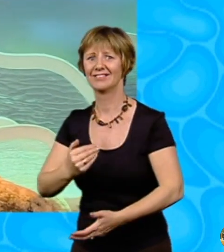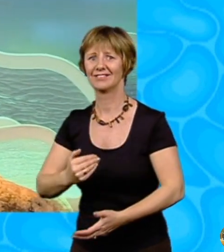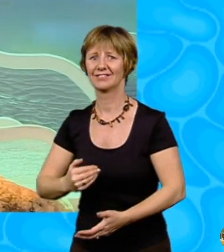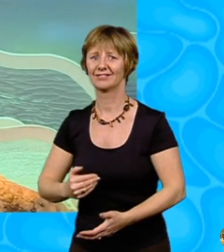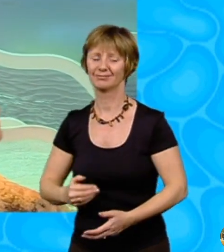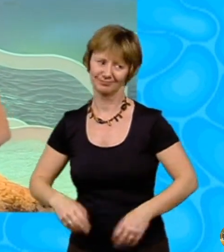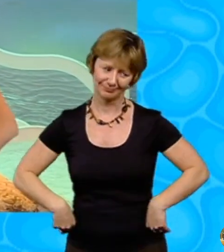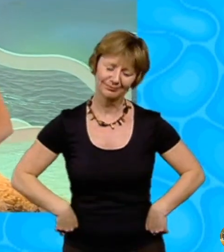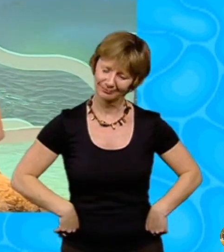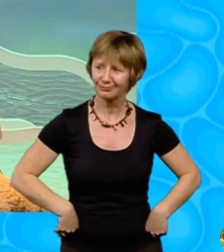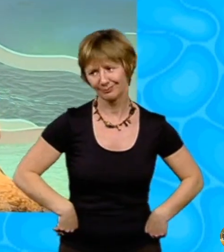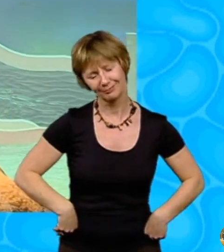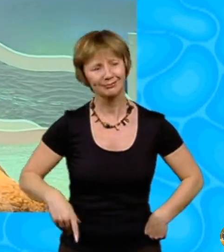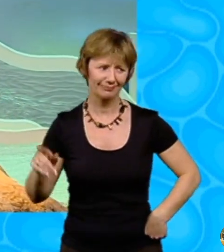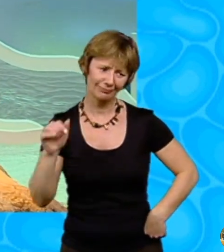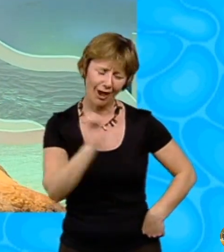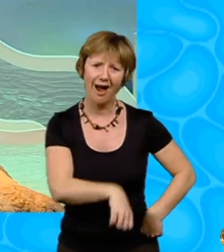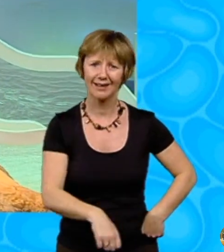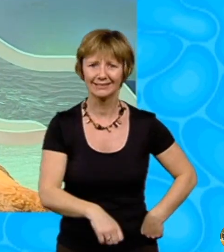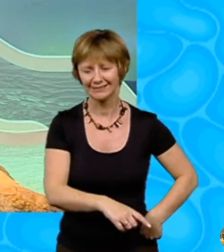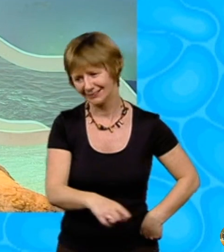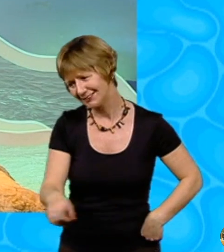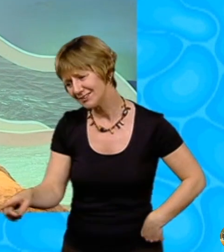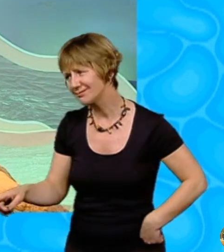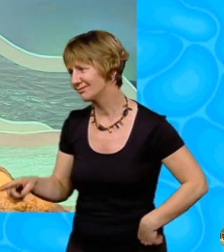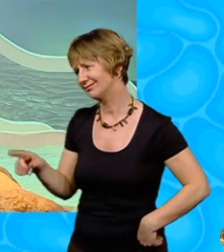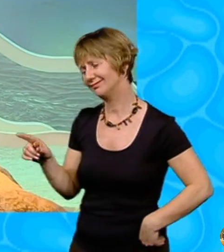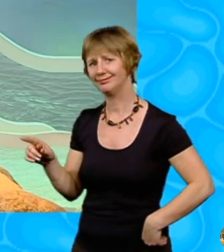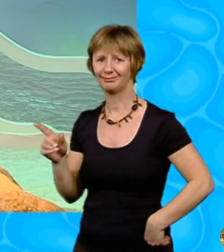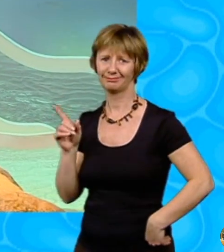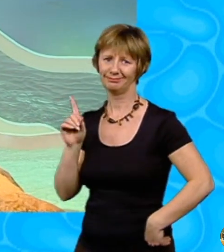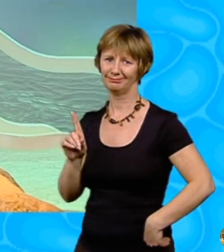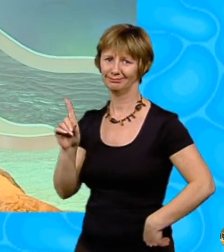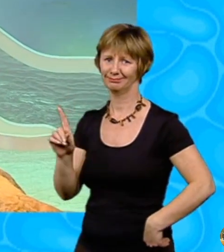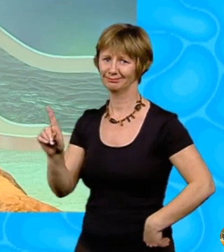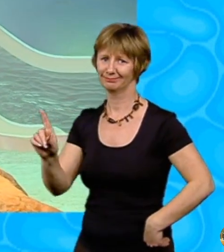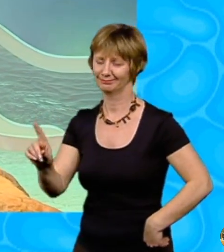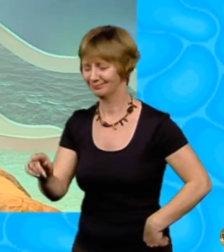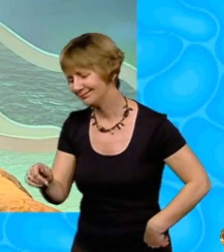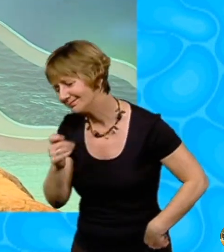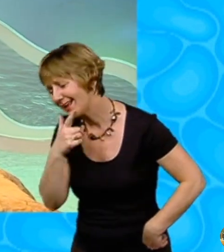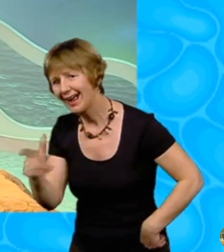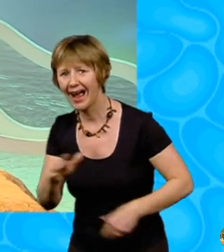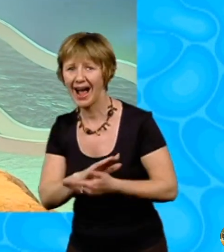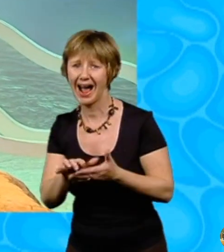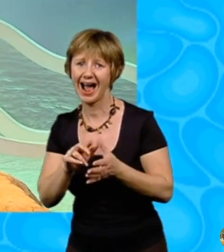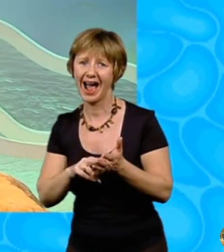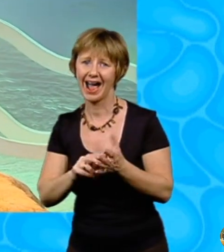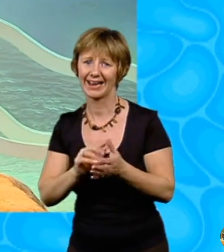Yeah. Yeah, she was. Mrs Spratt smiled at Hannah before turning to Miss Porter. Perhaps